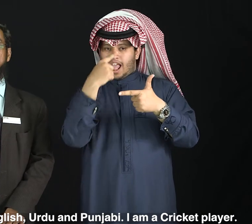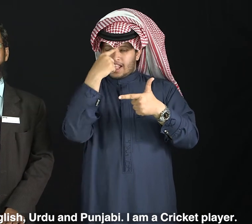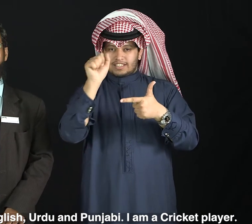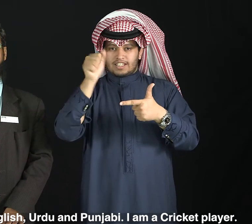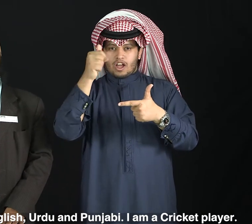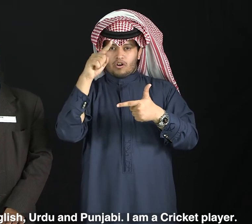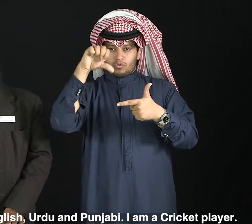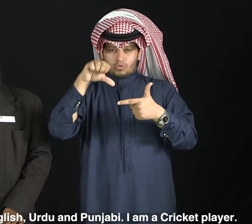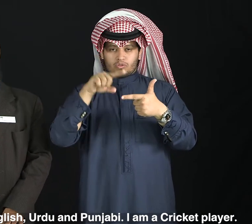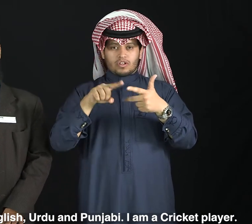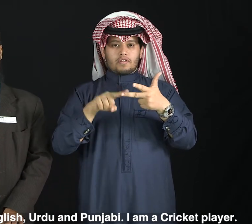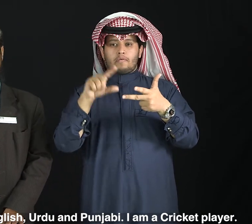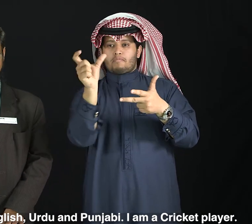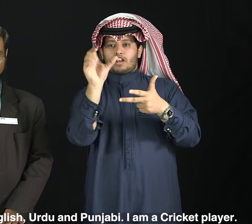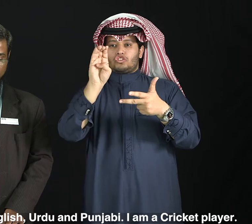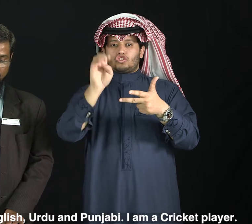and Punjabi.